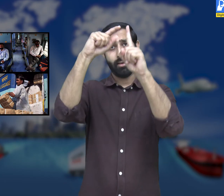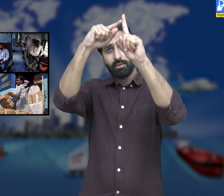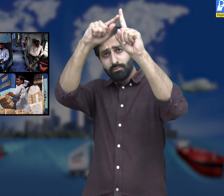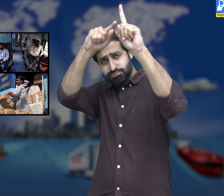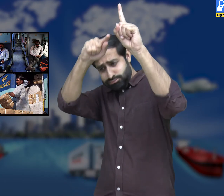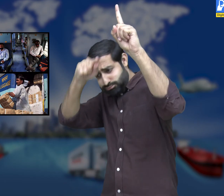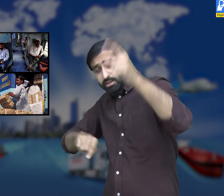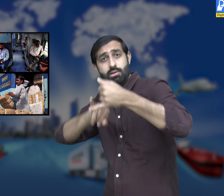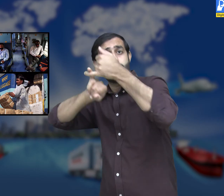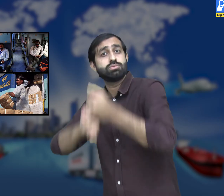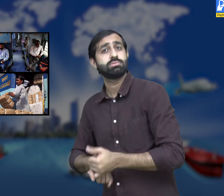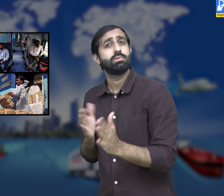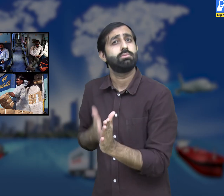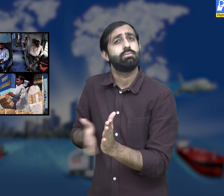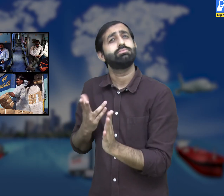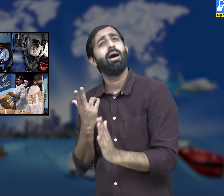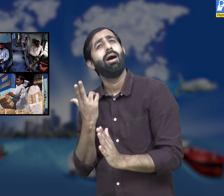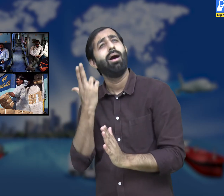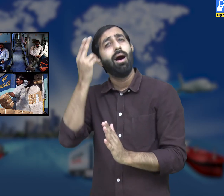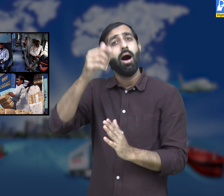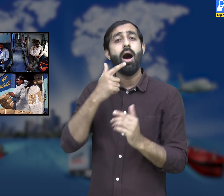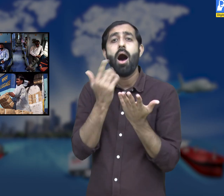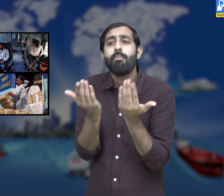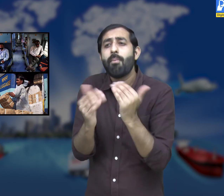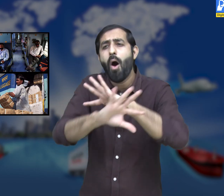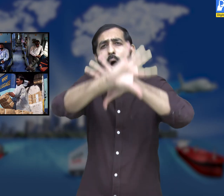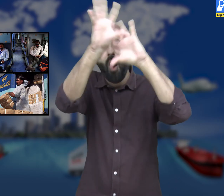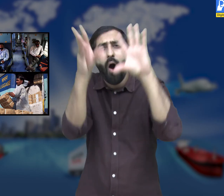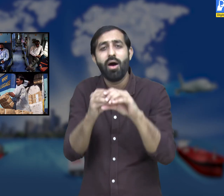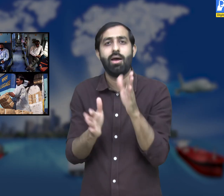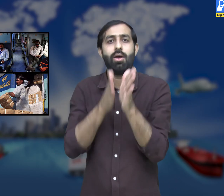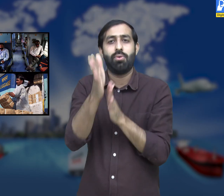travel from Kashmir to Kanyakumari by trains.